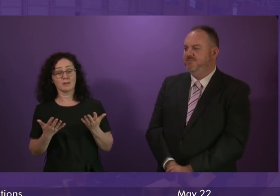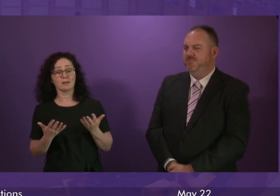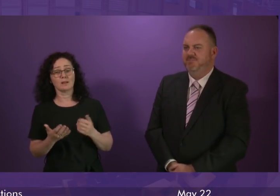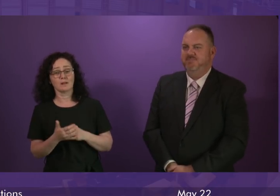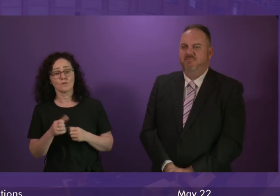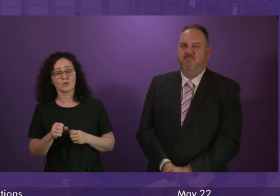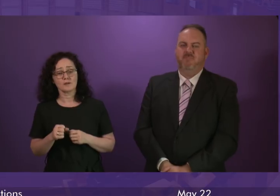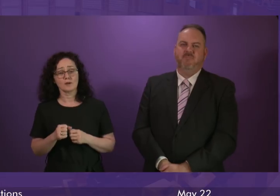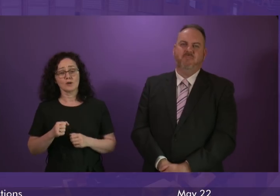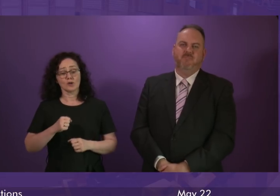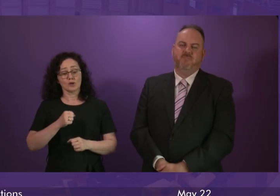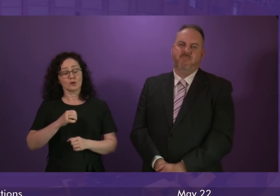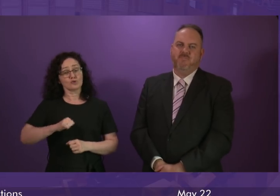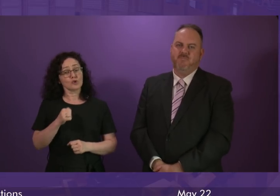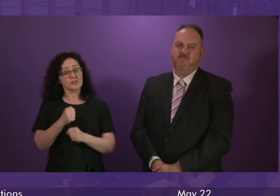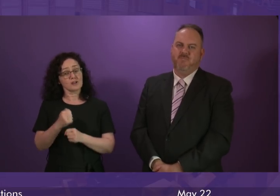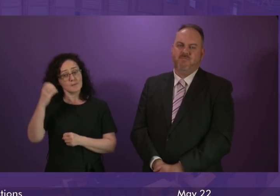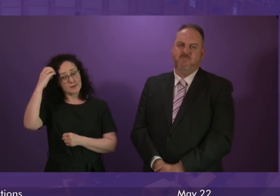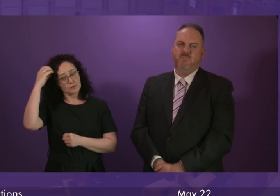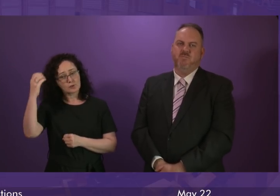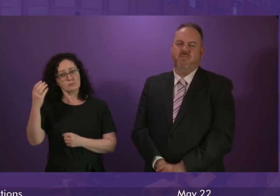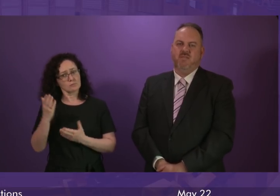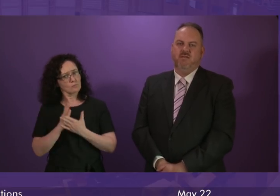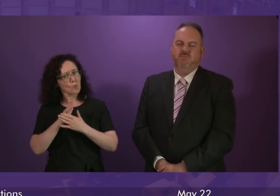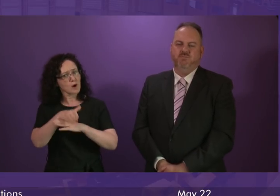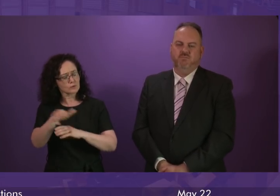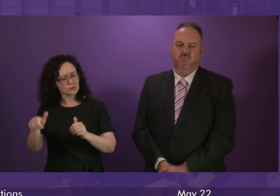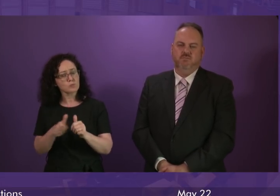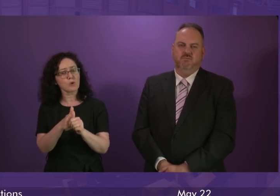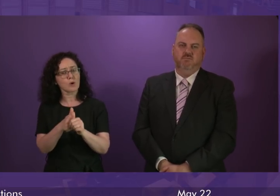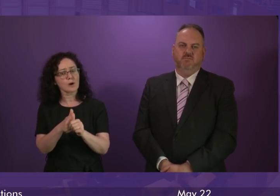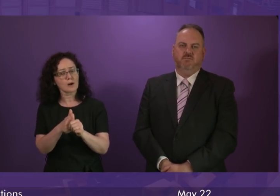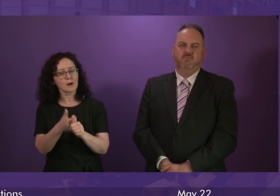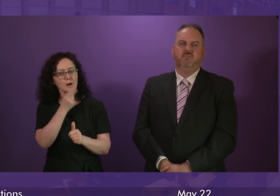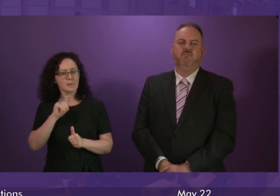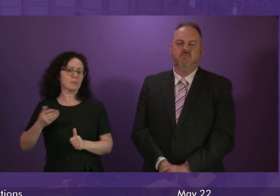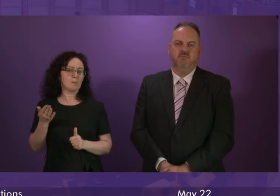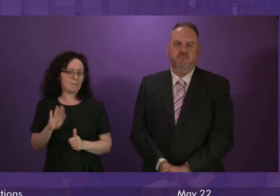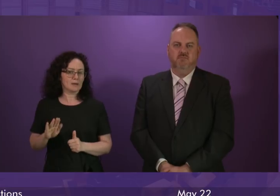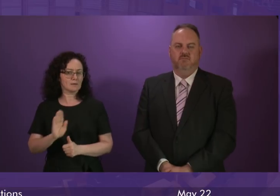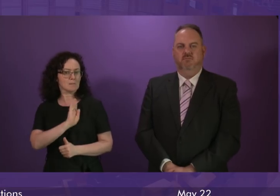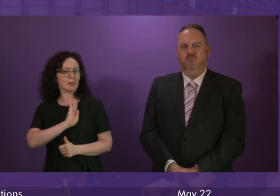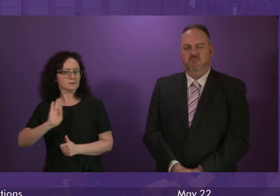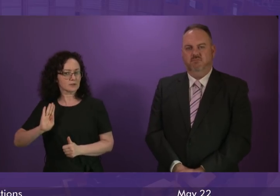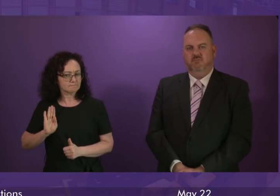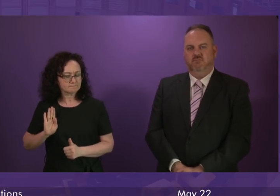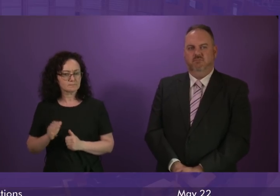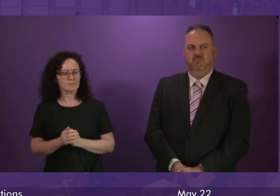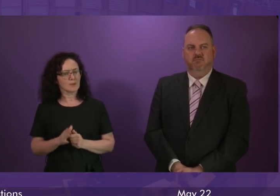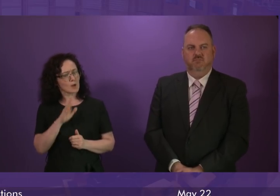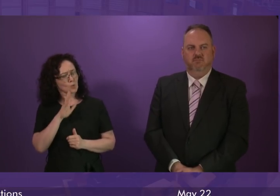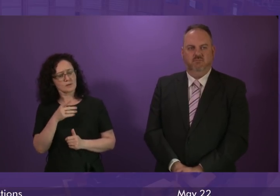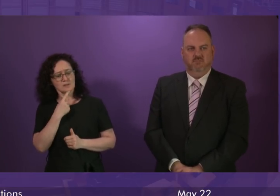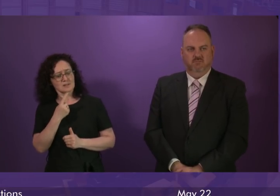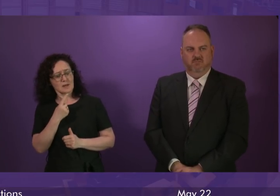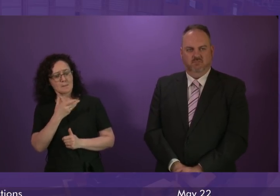the Scottish Government is doing a great amount of work to support our veterans, and I would take the opportunity to thank all those who serve in our armed forces and all